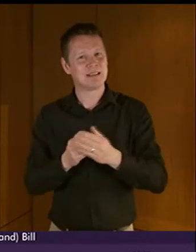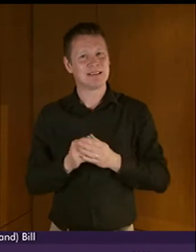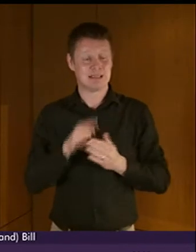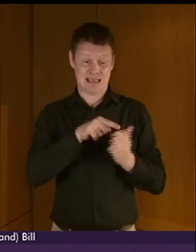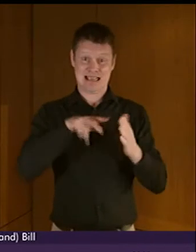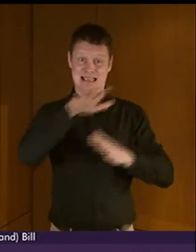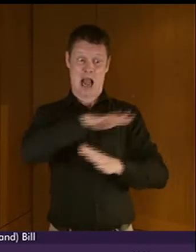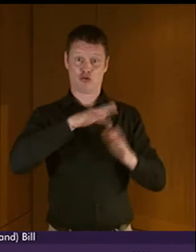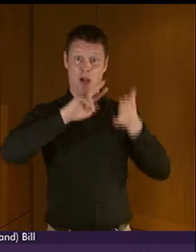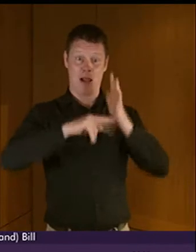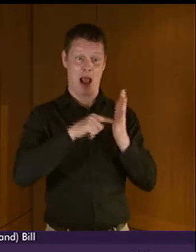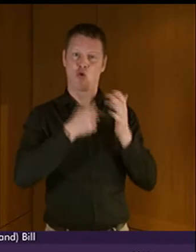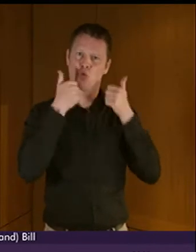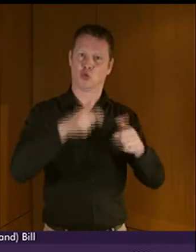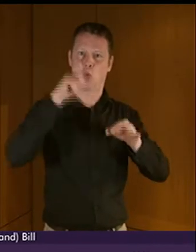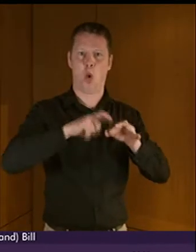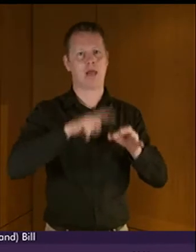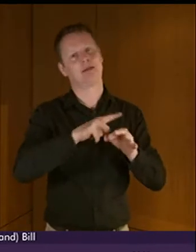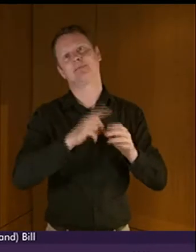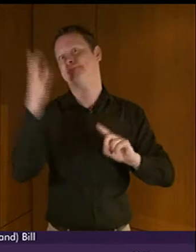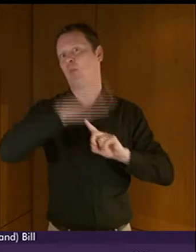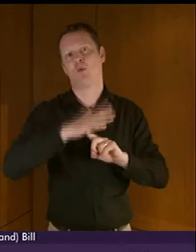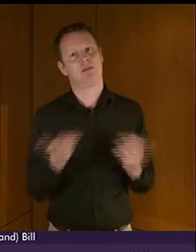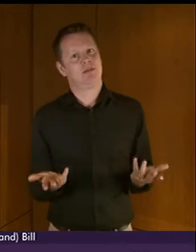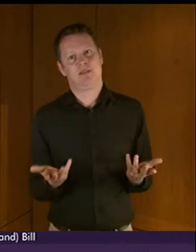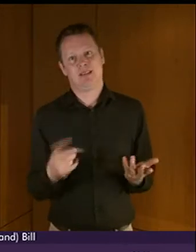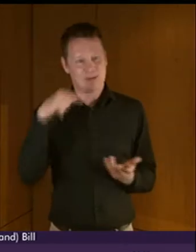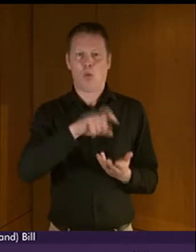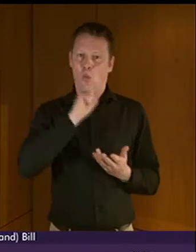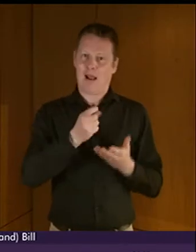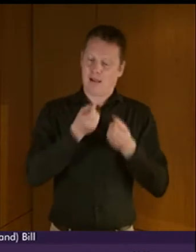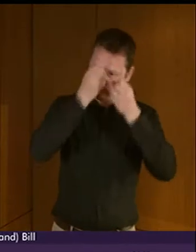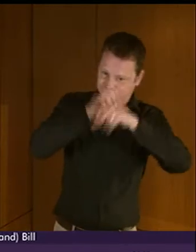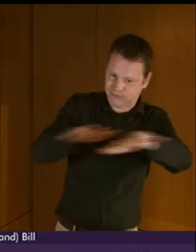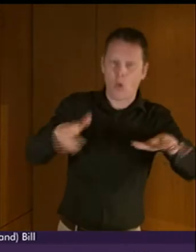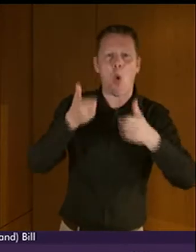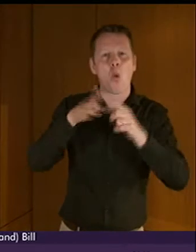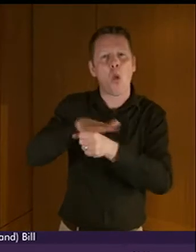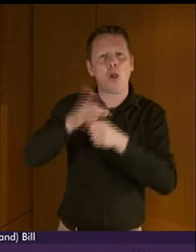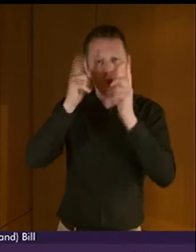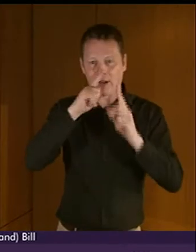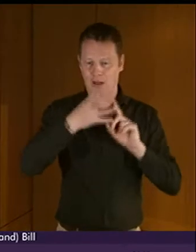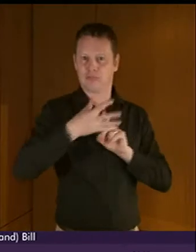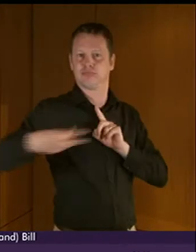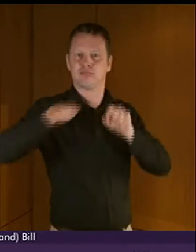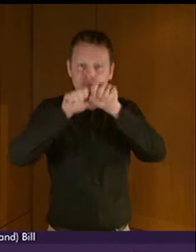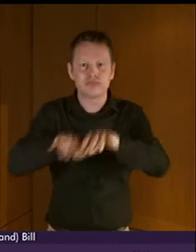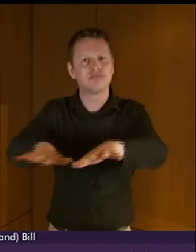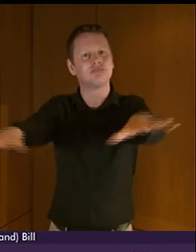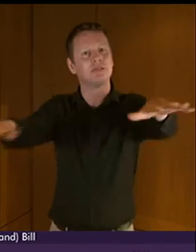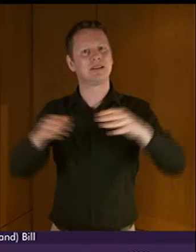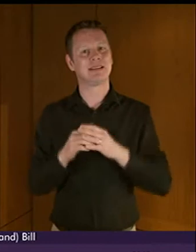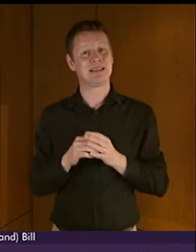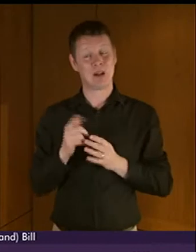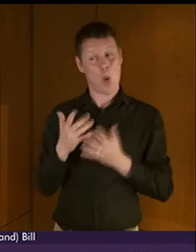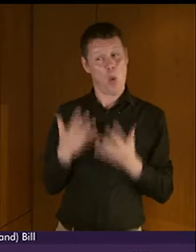plan will be crucial in this respect, as it will set the tone for the authorities' plans. As I mentioned earlier, we received lots of views